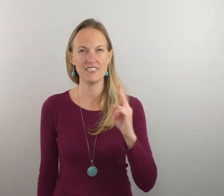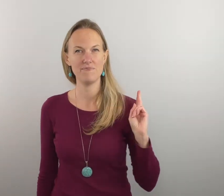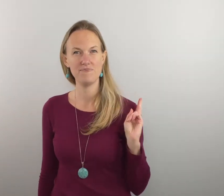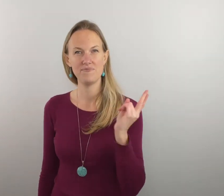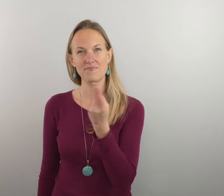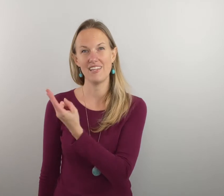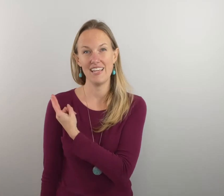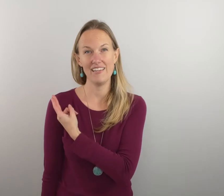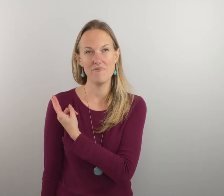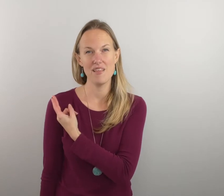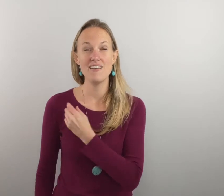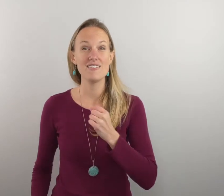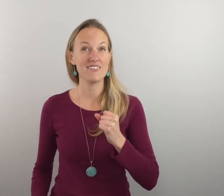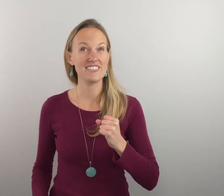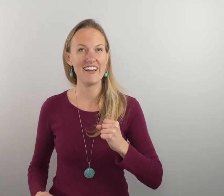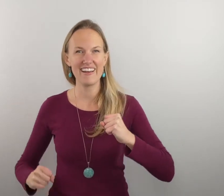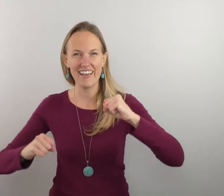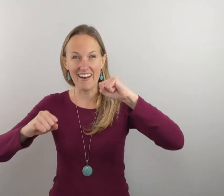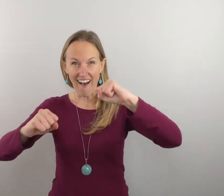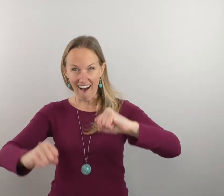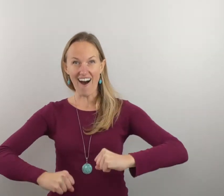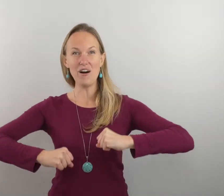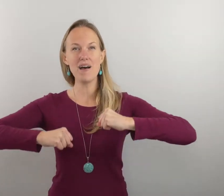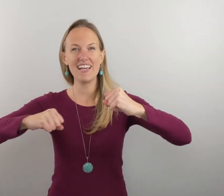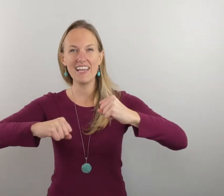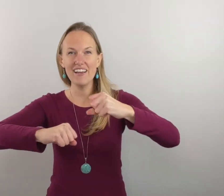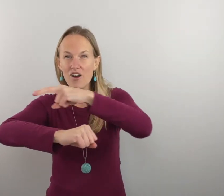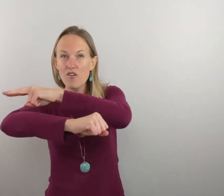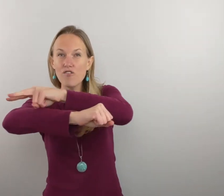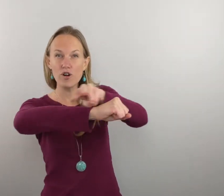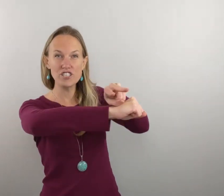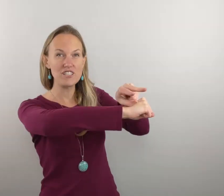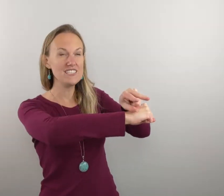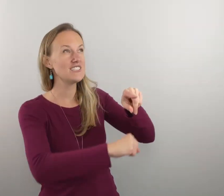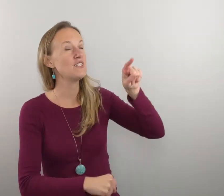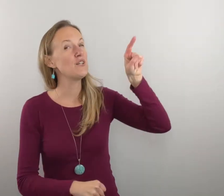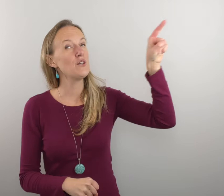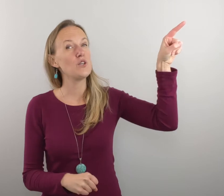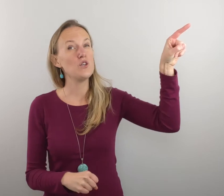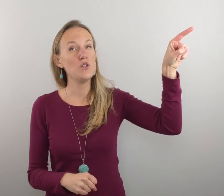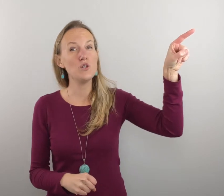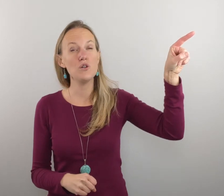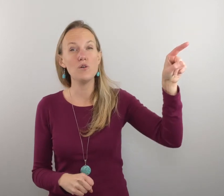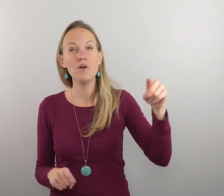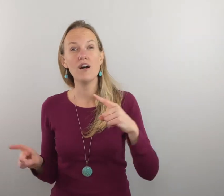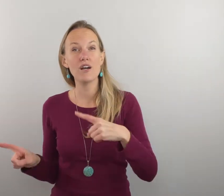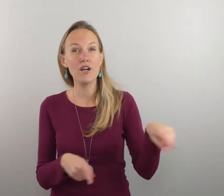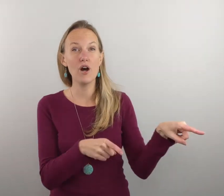okay so let's try that again almighty fortress you go